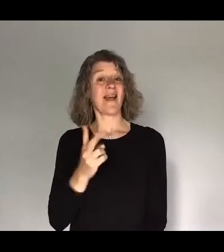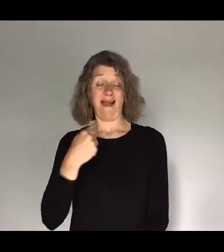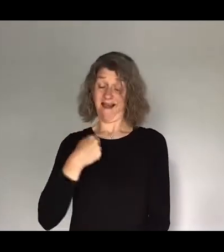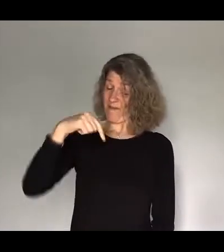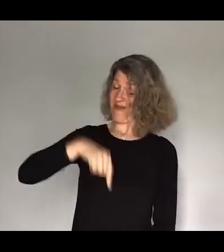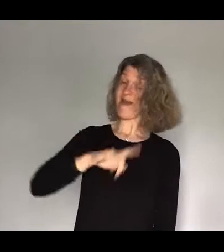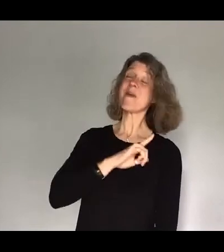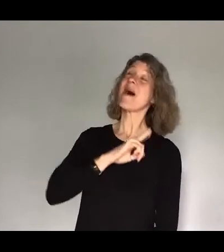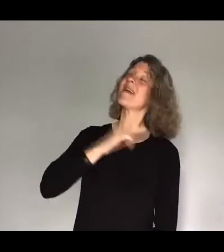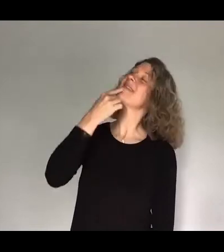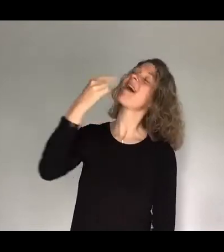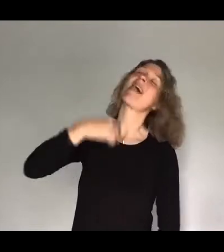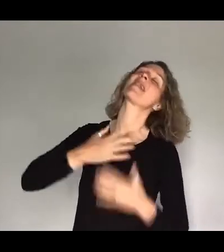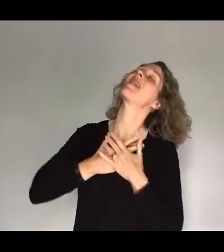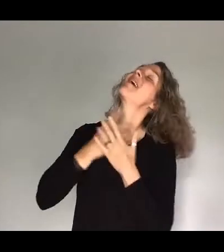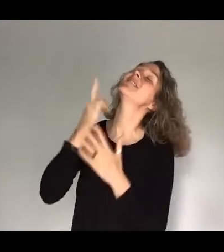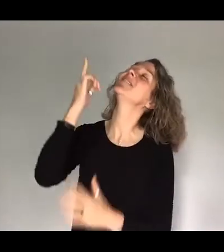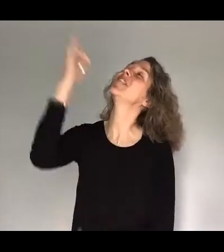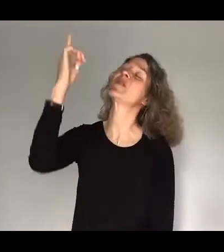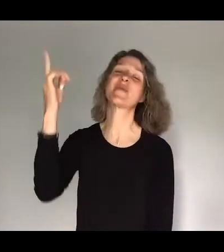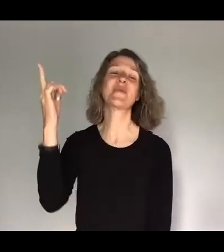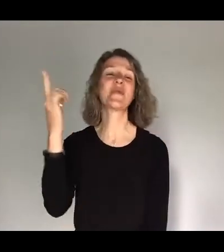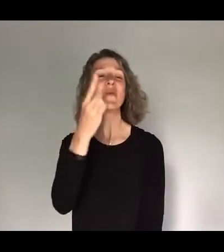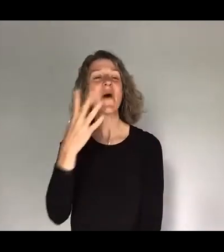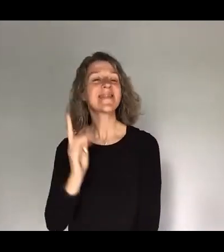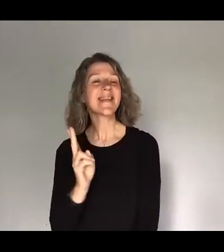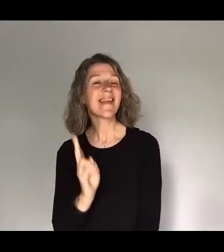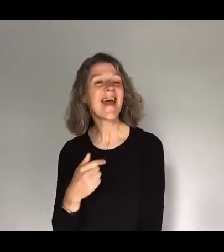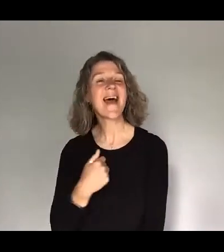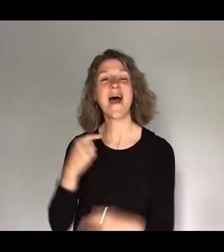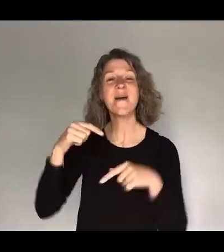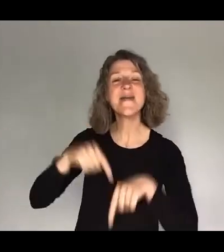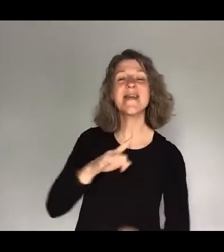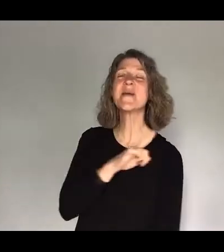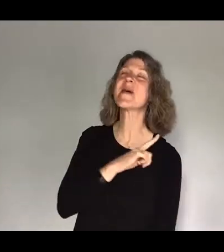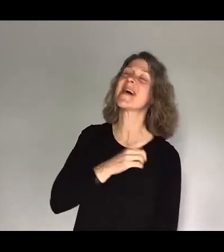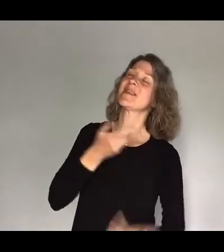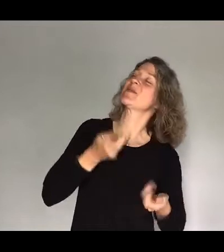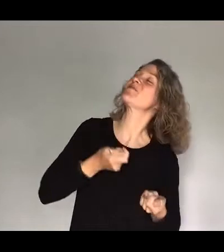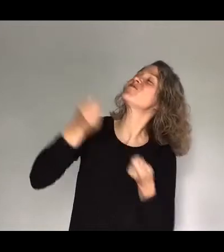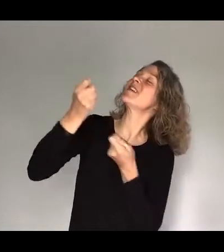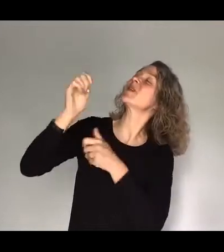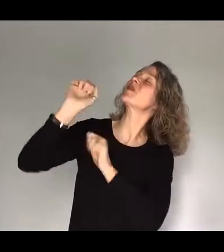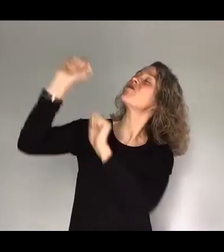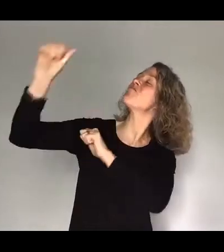say I love You. Once again I'm here to bring You praise.